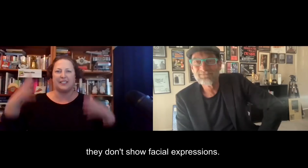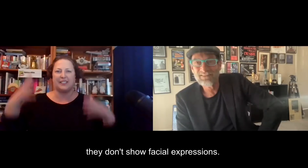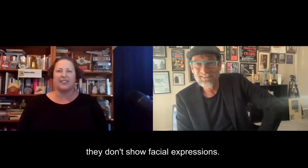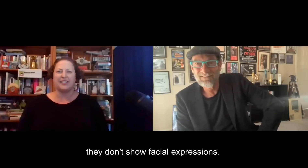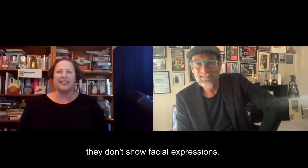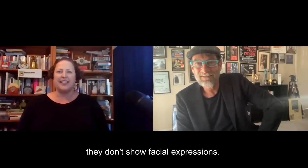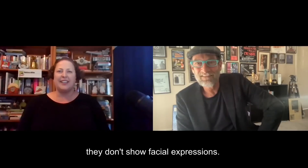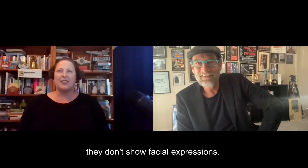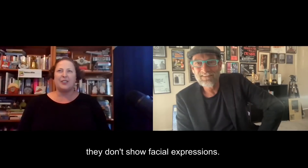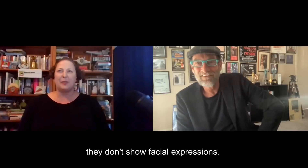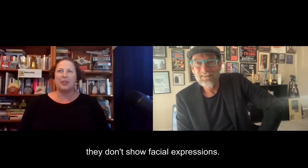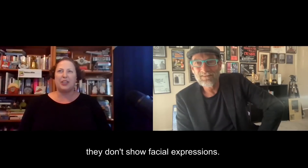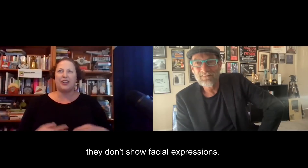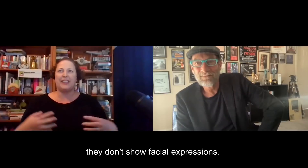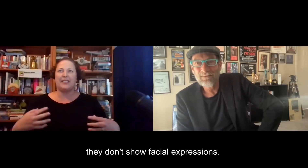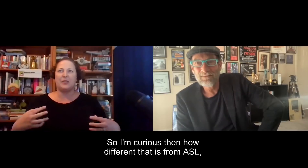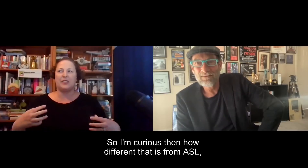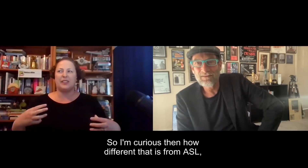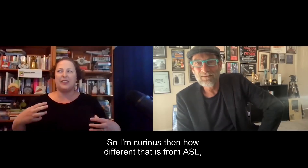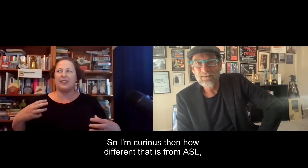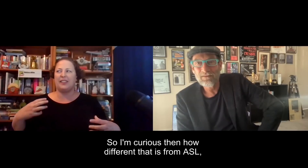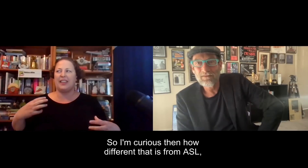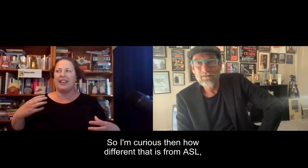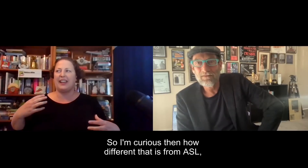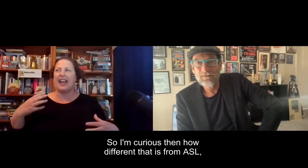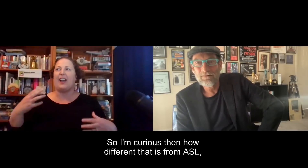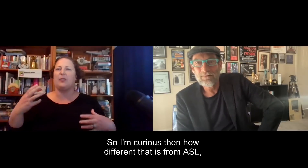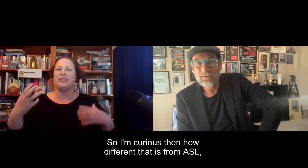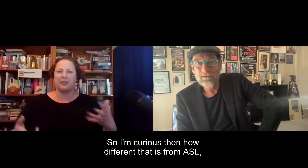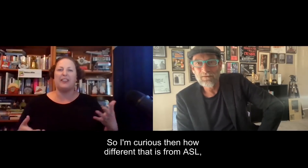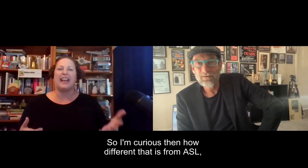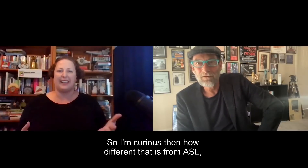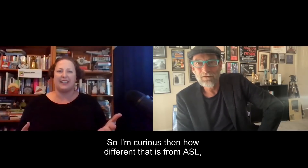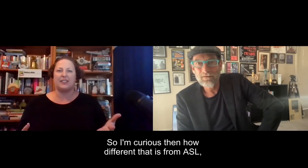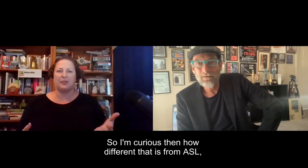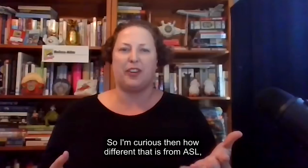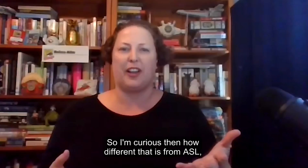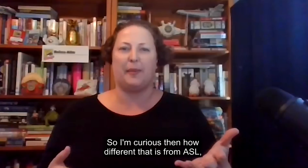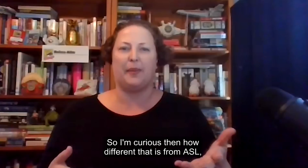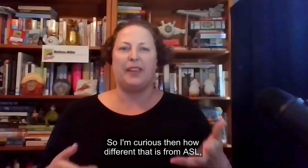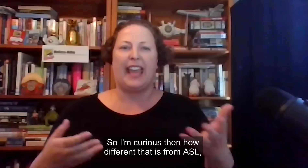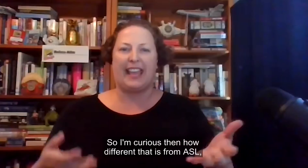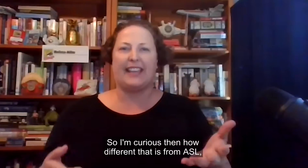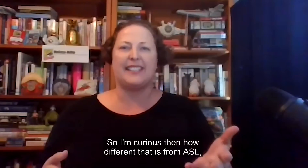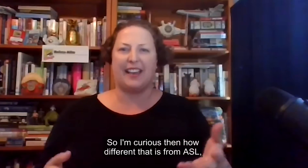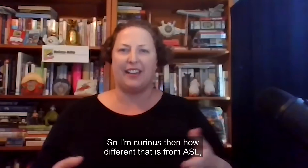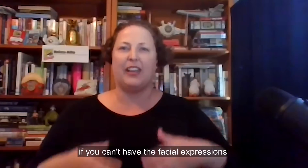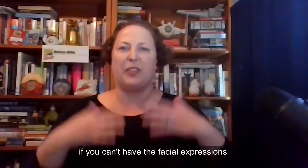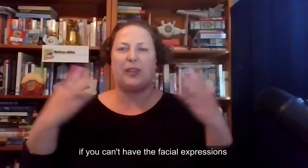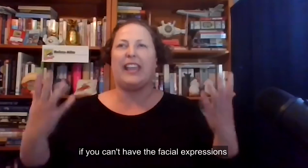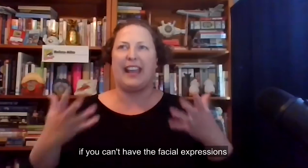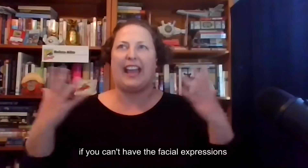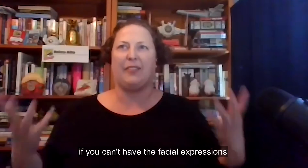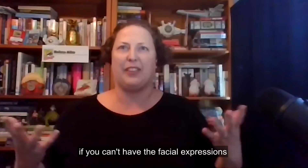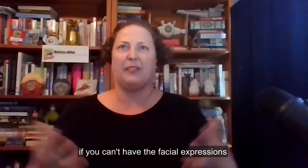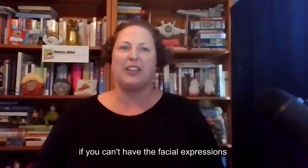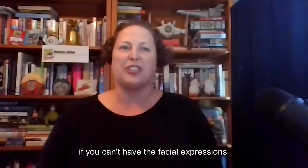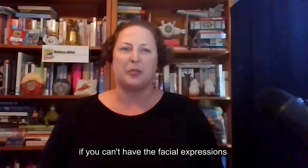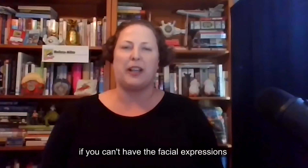don't show facial expressions. So I'm curious then how different that is from ASL if you can't have the facial expressions